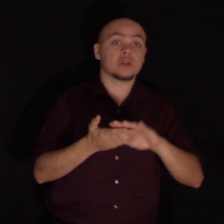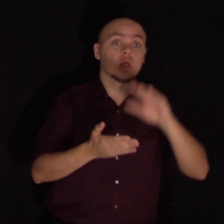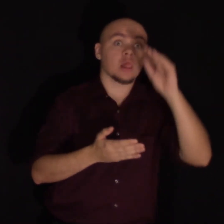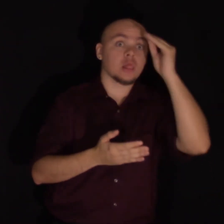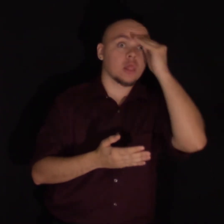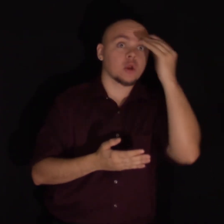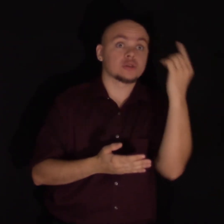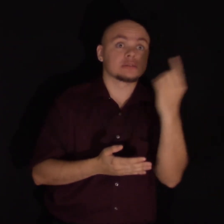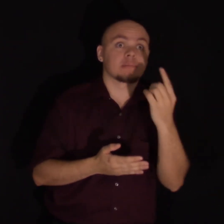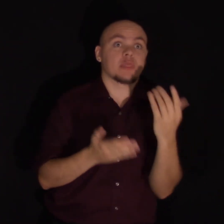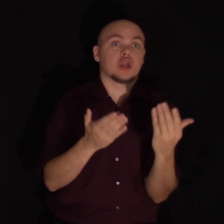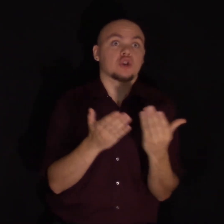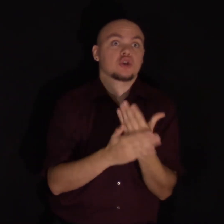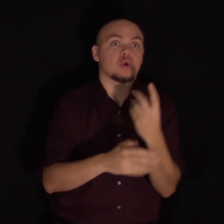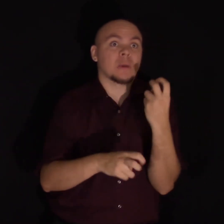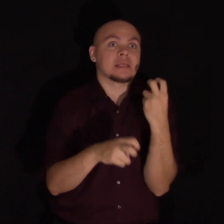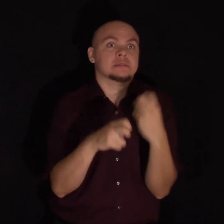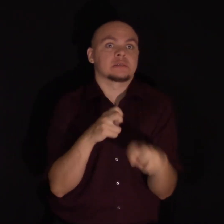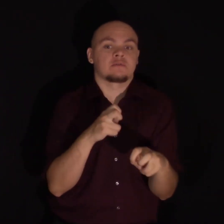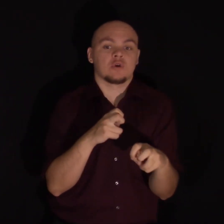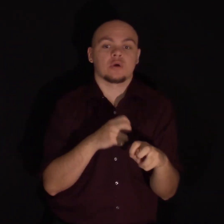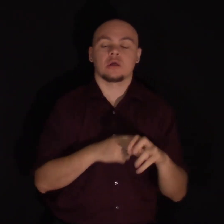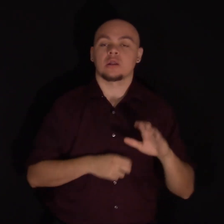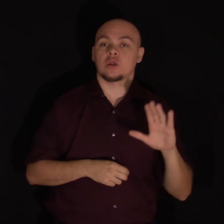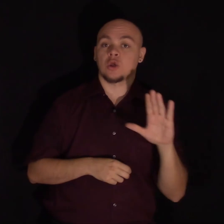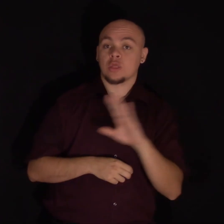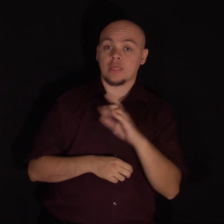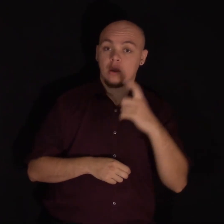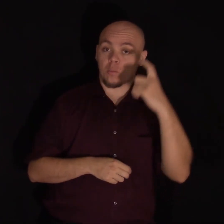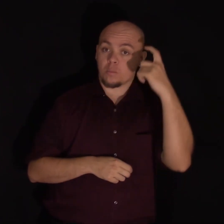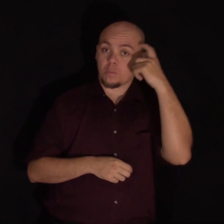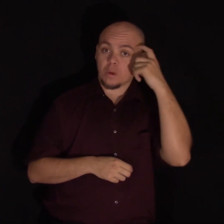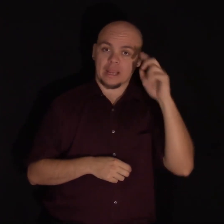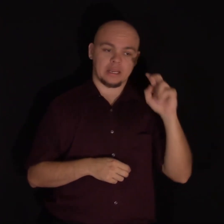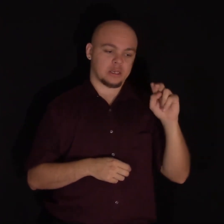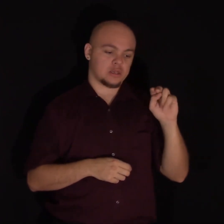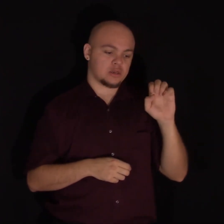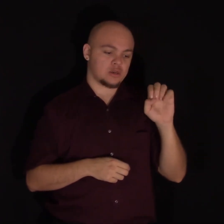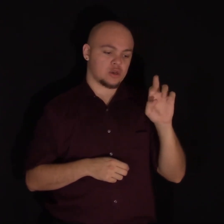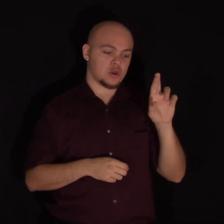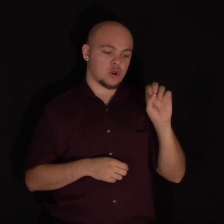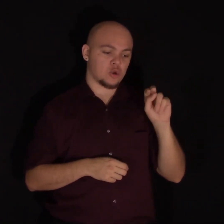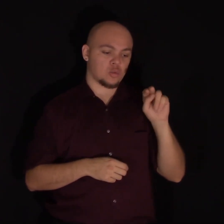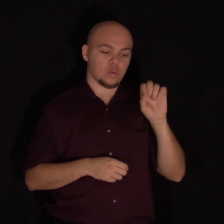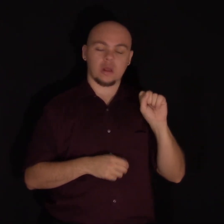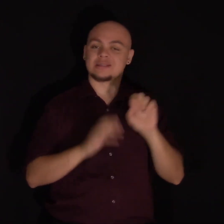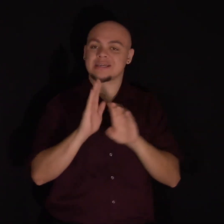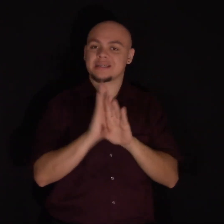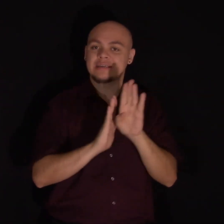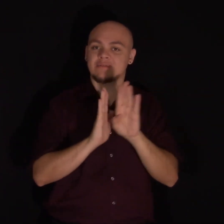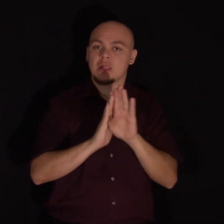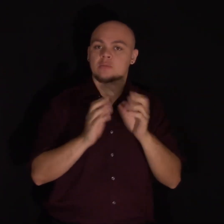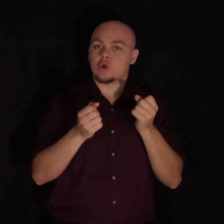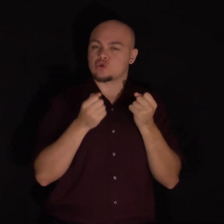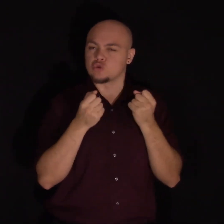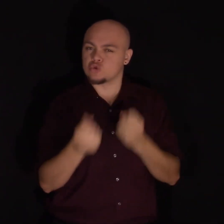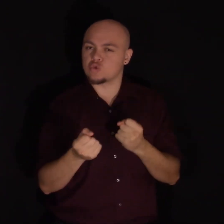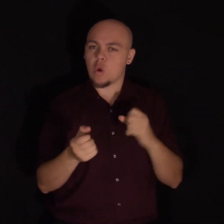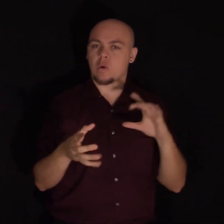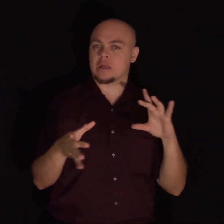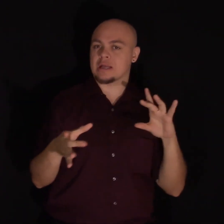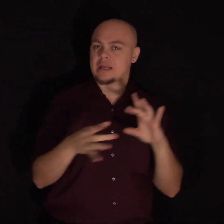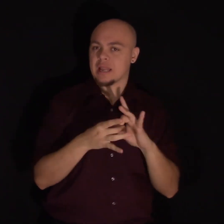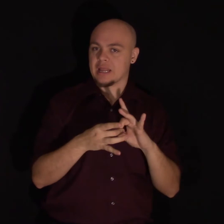new and difficult, the neurons in their brain can form new, stronger connections.